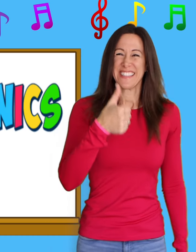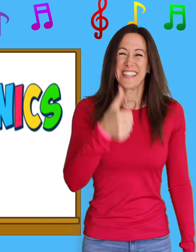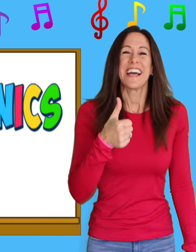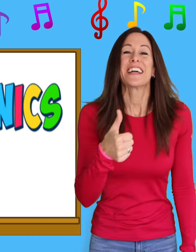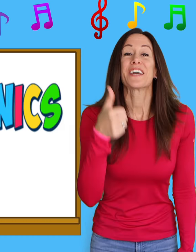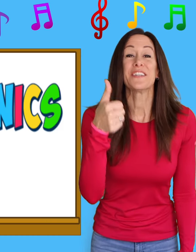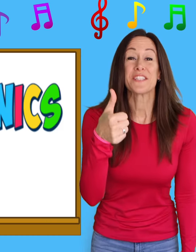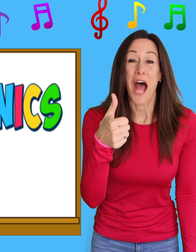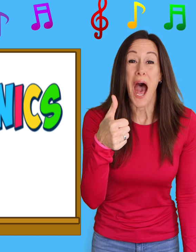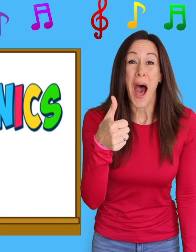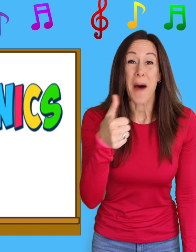Good job!